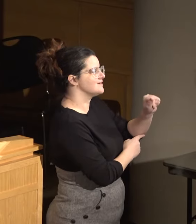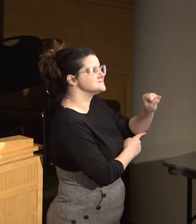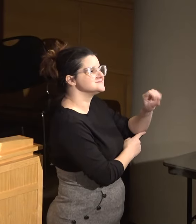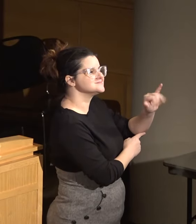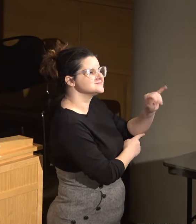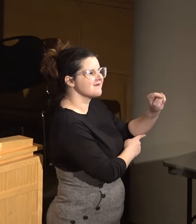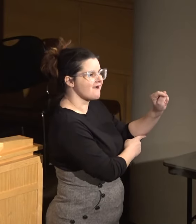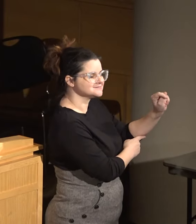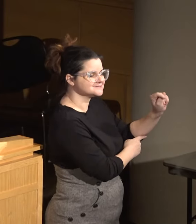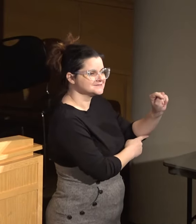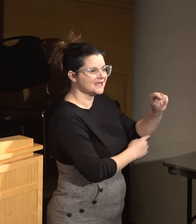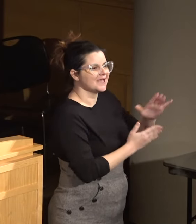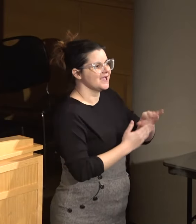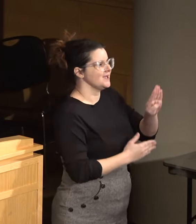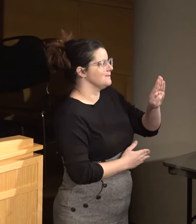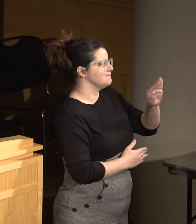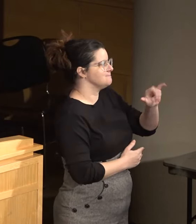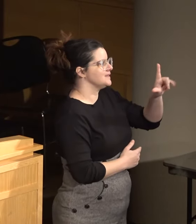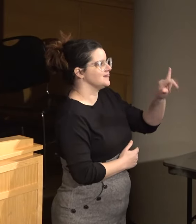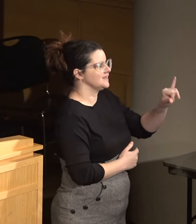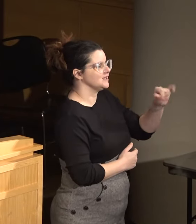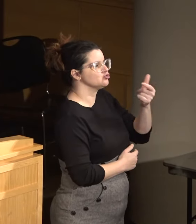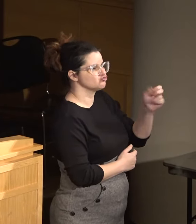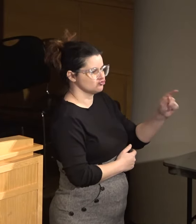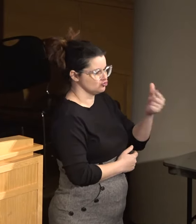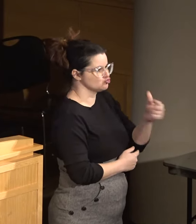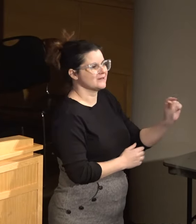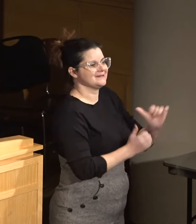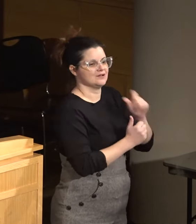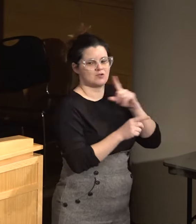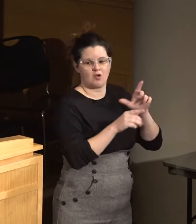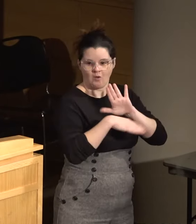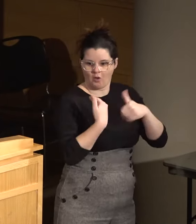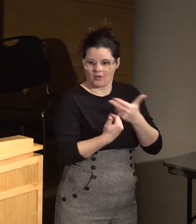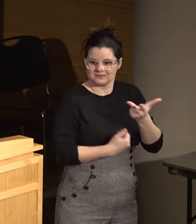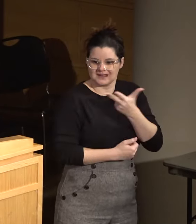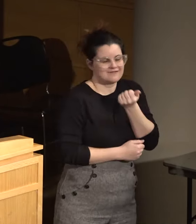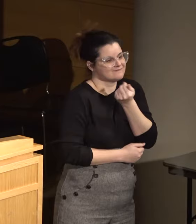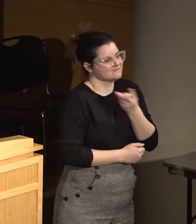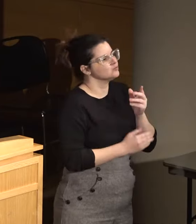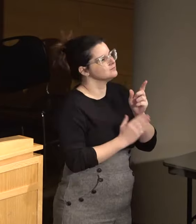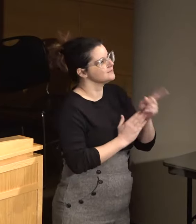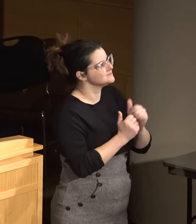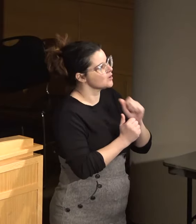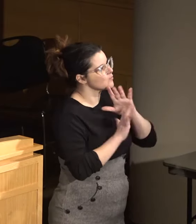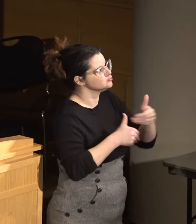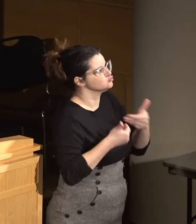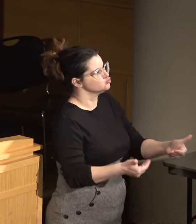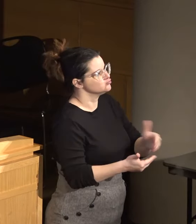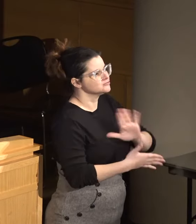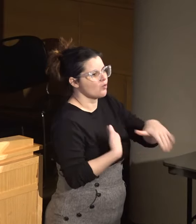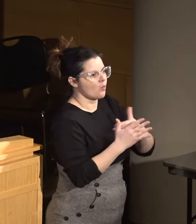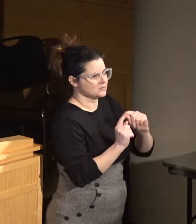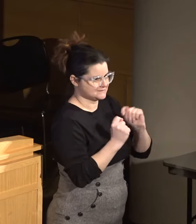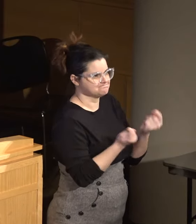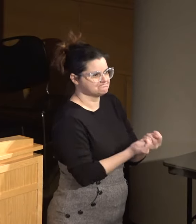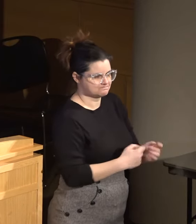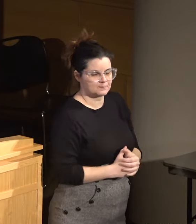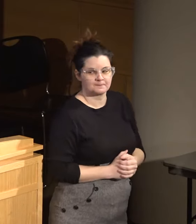Billy Green. They are also here with us and in a few minutes I'll introduce the rest of our team.